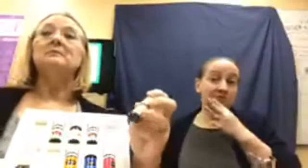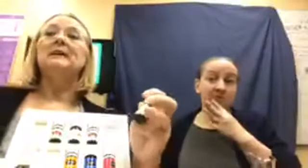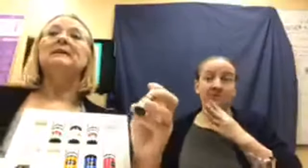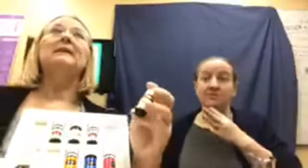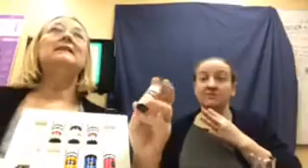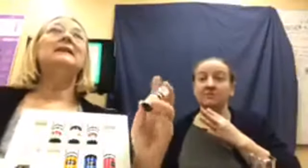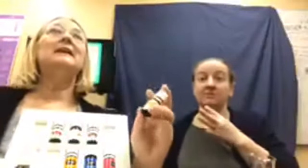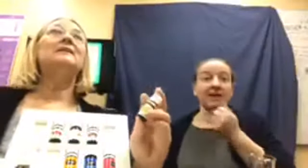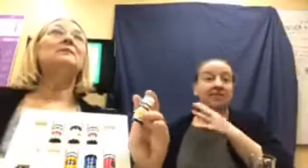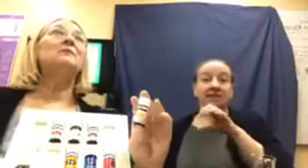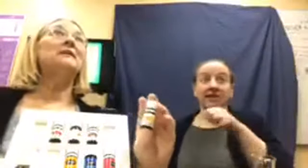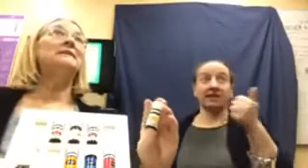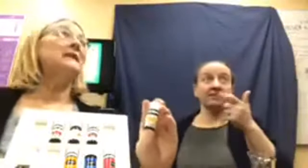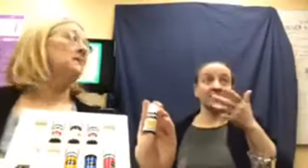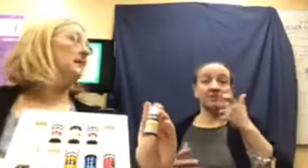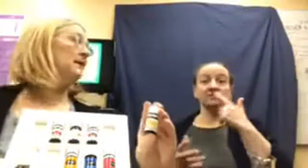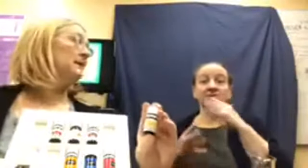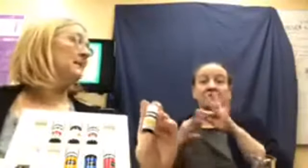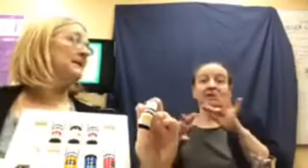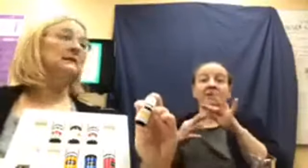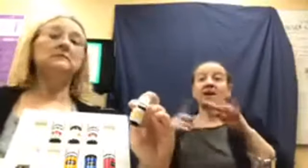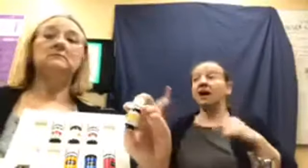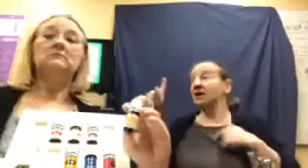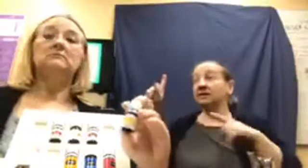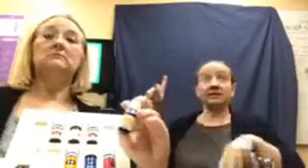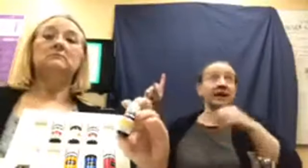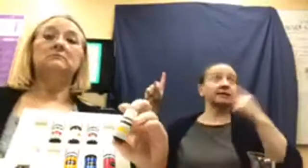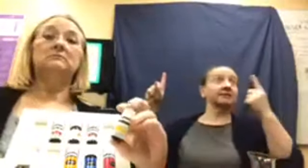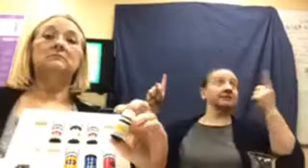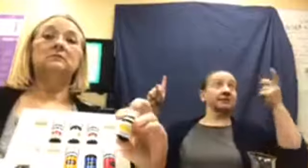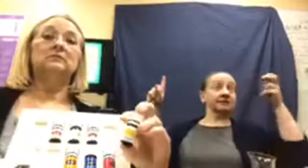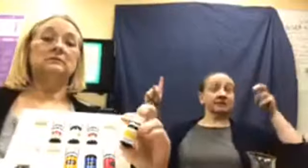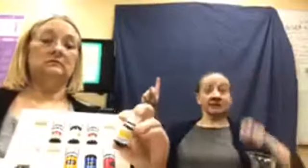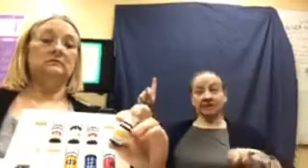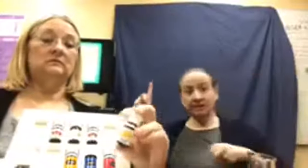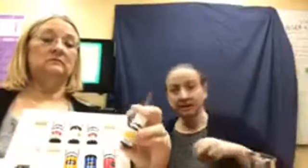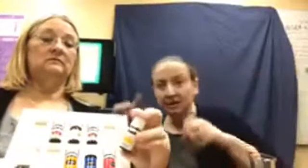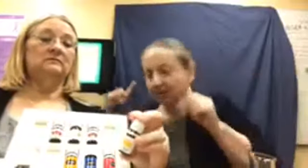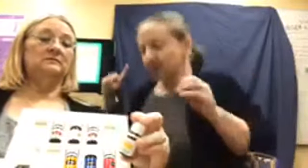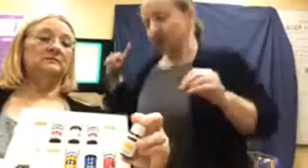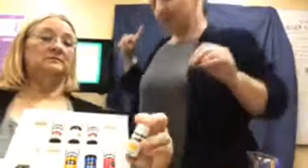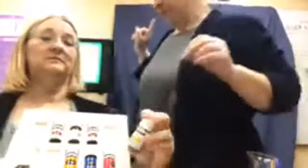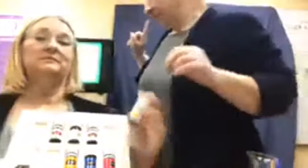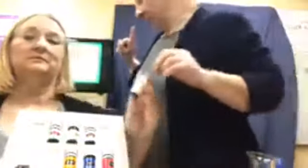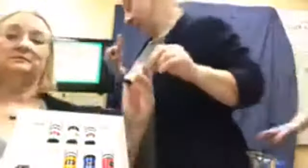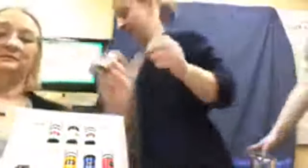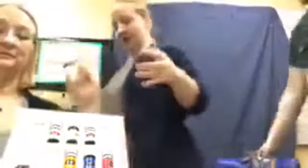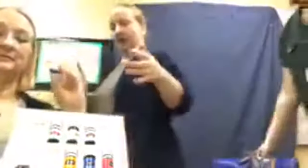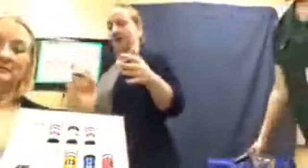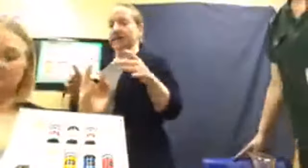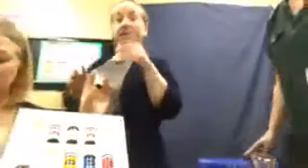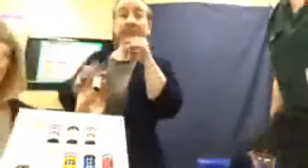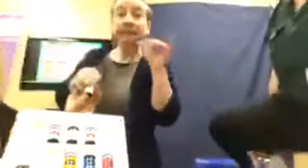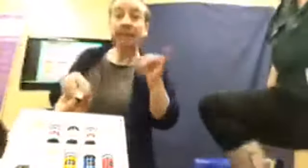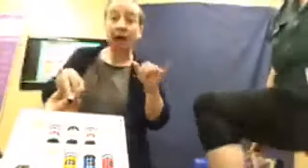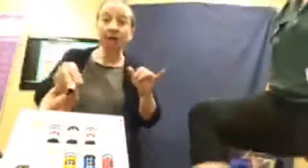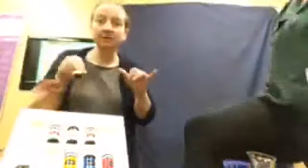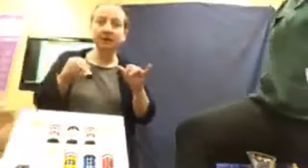Anything else we want to say about lemon? I'd like to add something. So, uh, lemon also